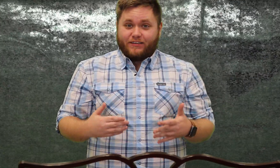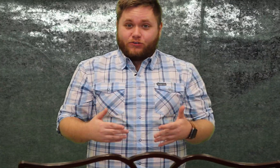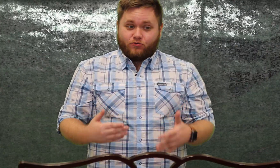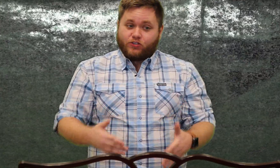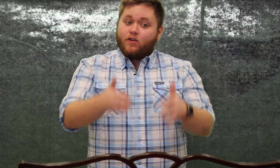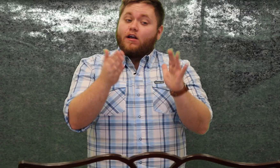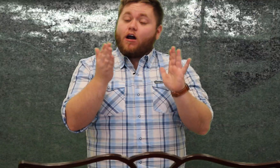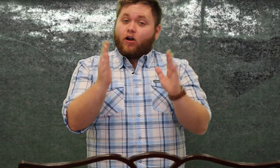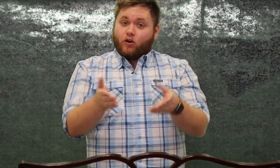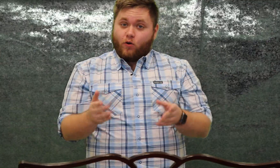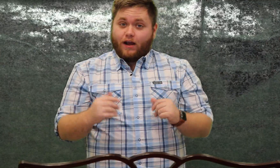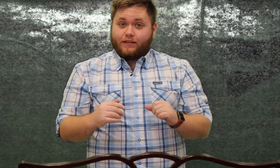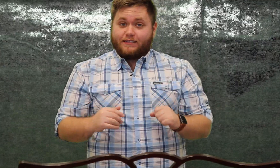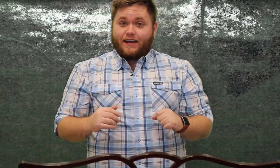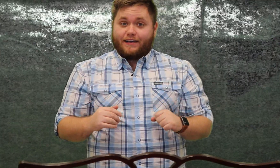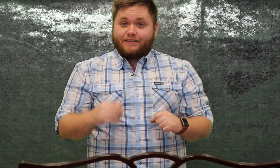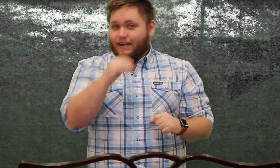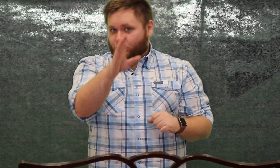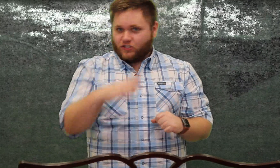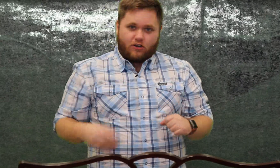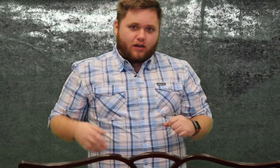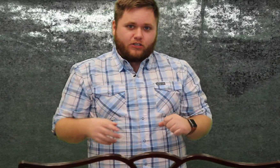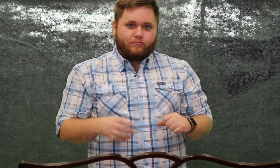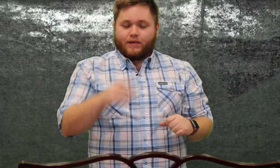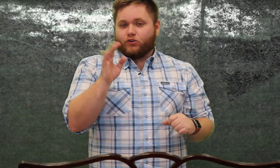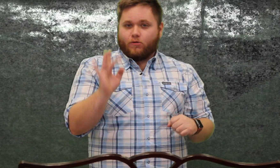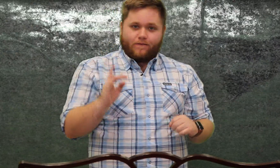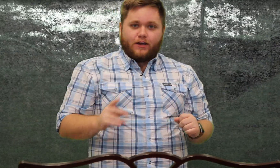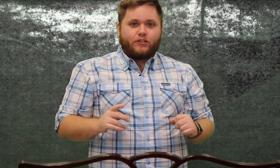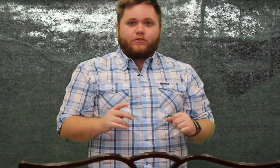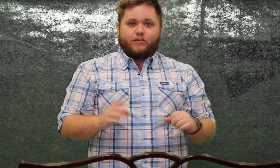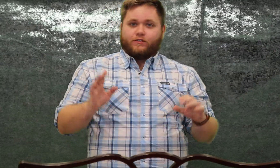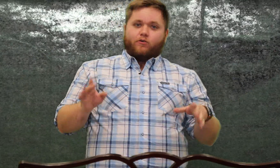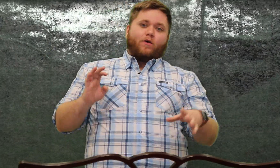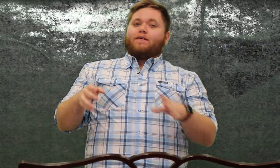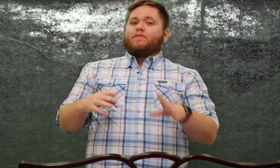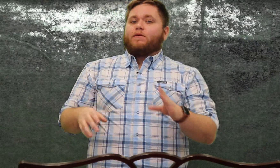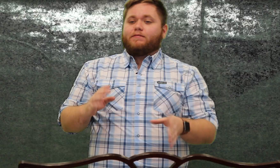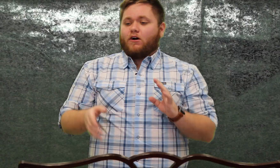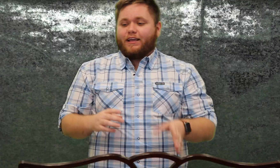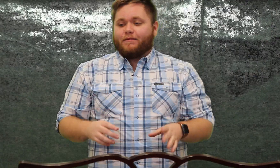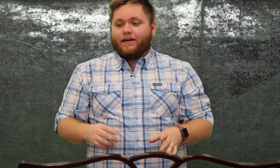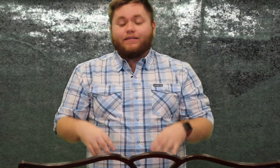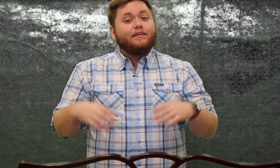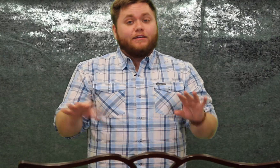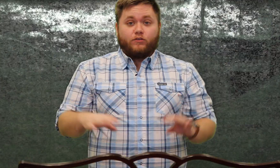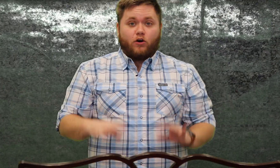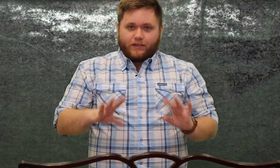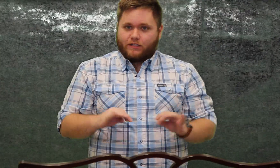to use our codally signs that i just taught you make sure to refresh those if you don't quite remember what i'm talking about if you don't it's